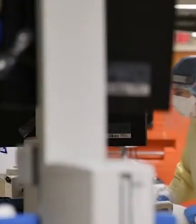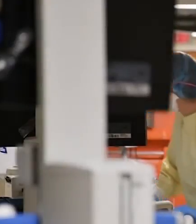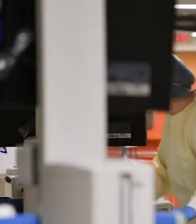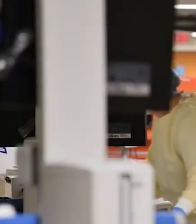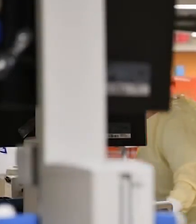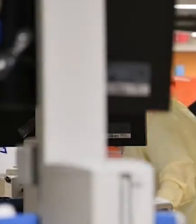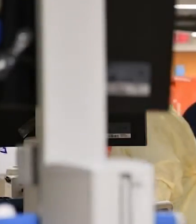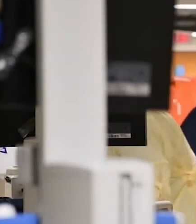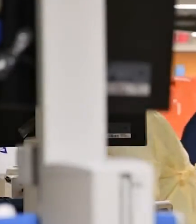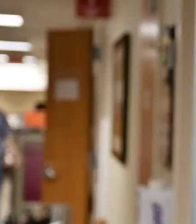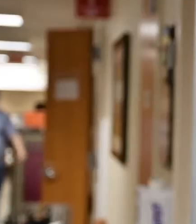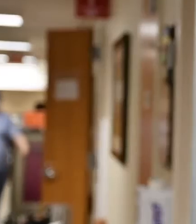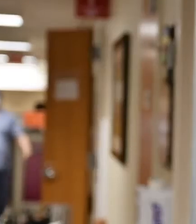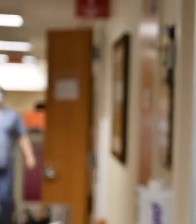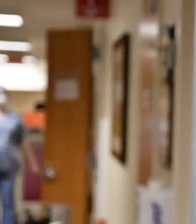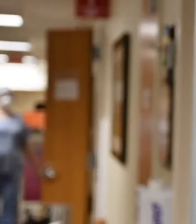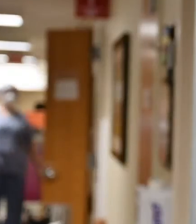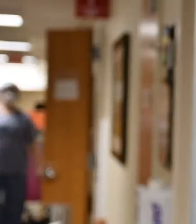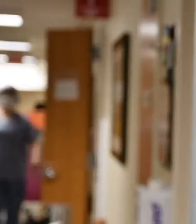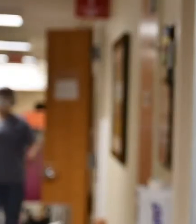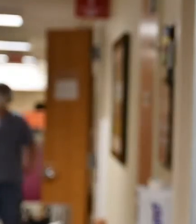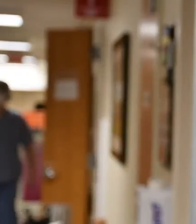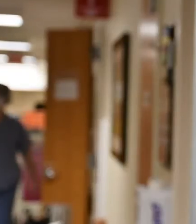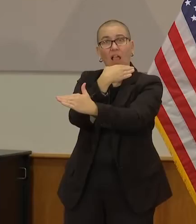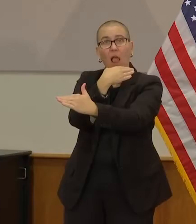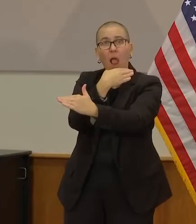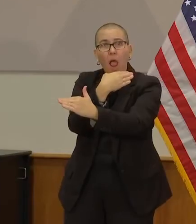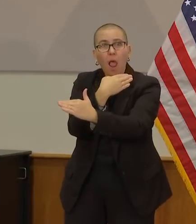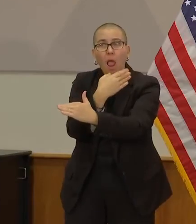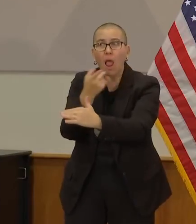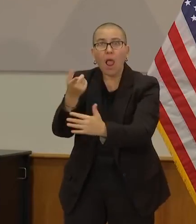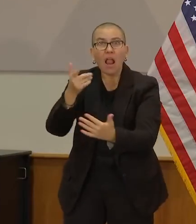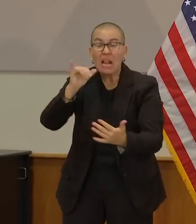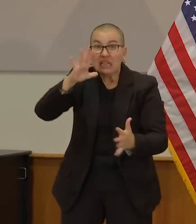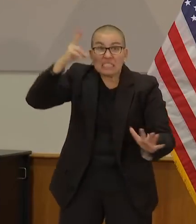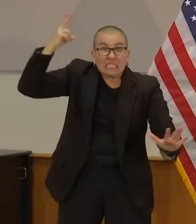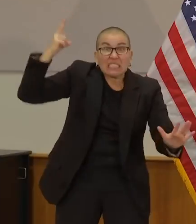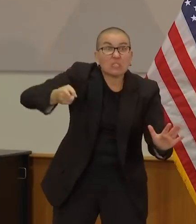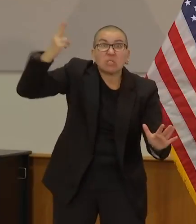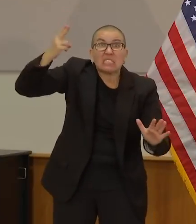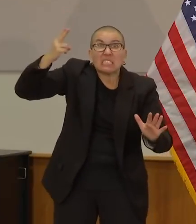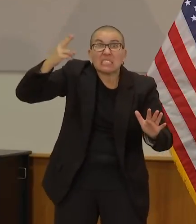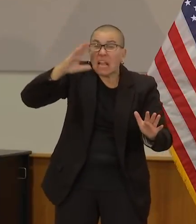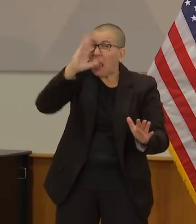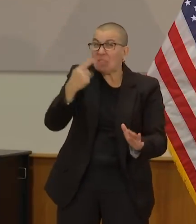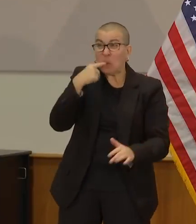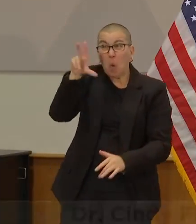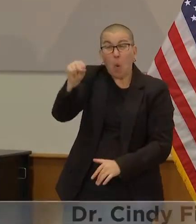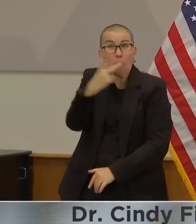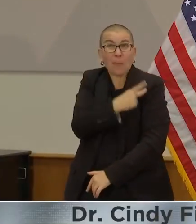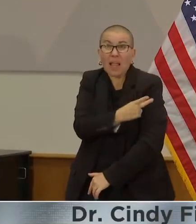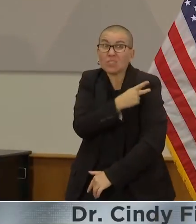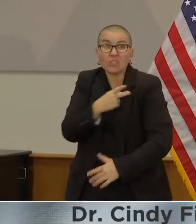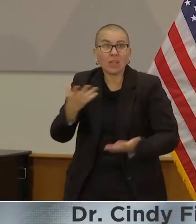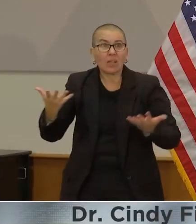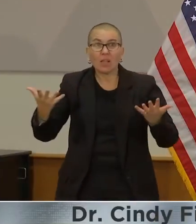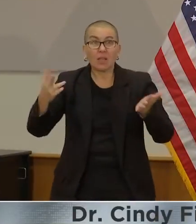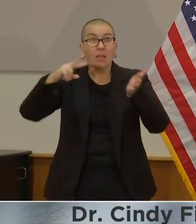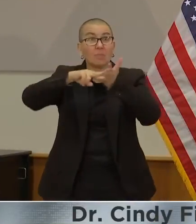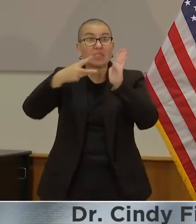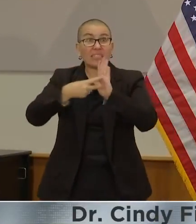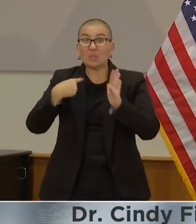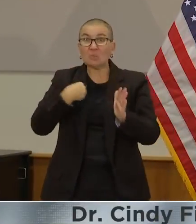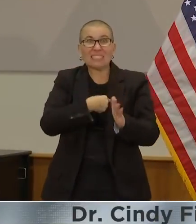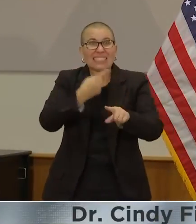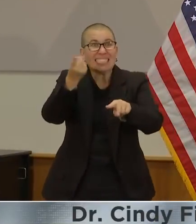been on divert 10 times in the first 11 days of the month. When our hospital is on divert, it means that we can't hospitalize a patient with